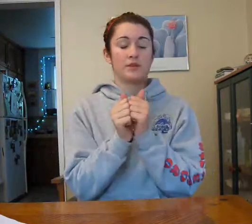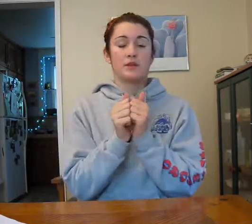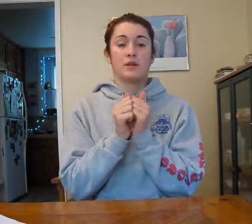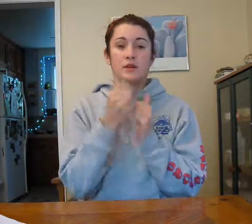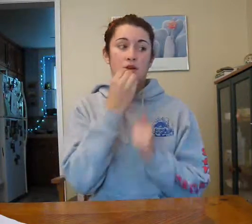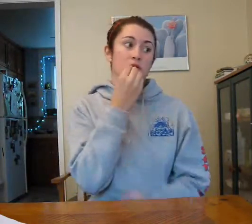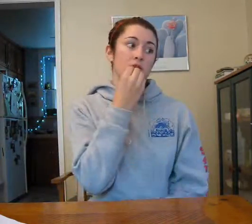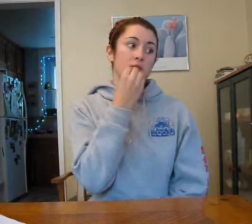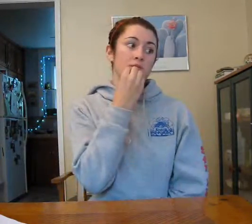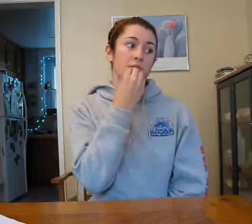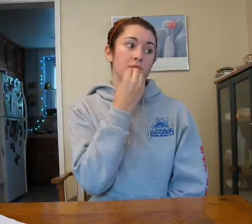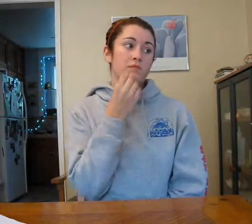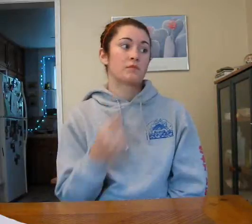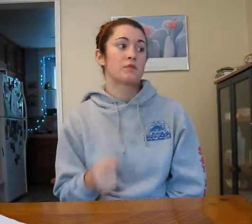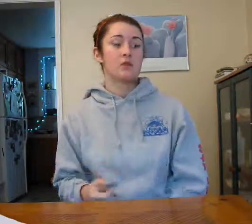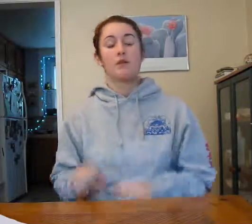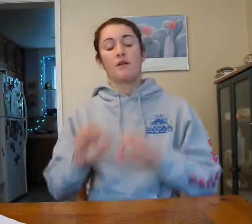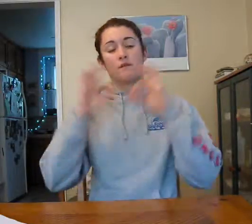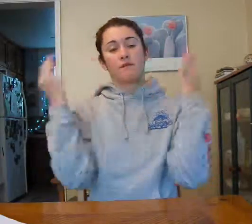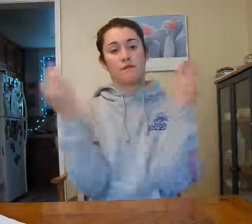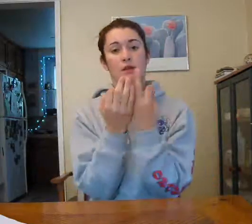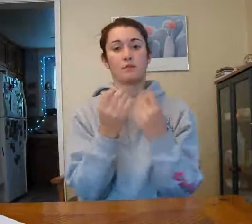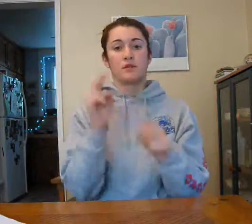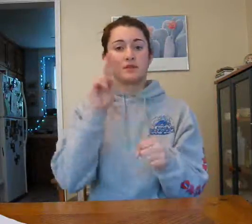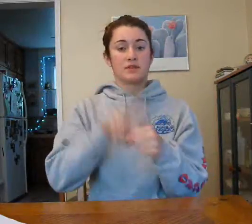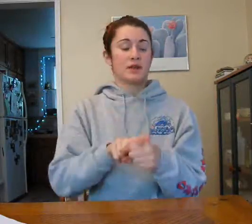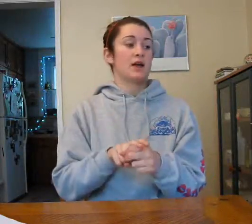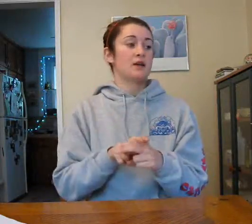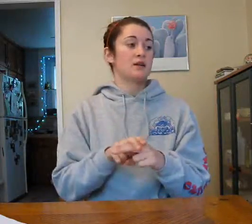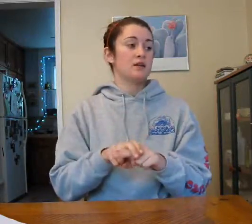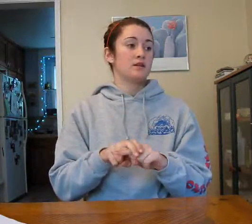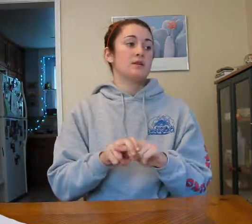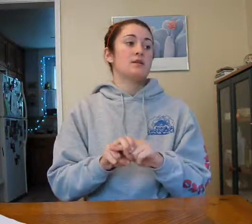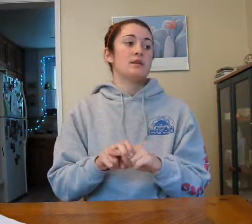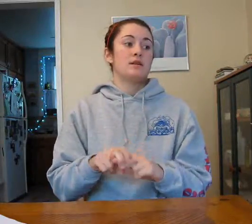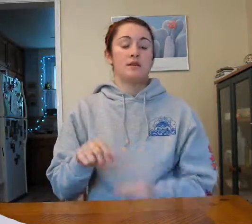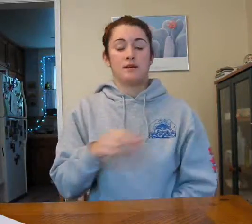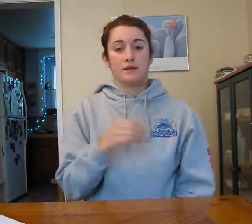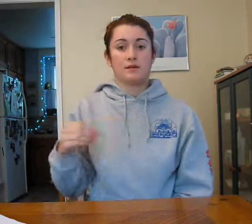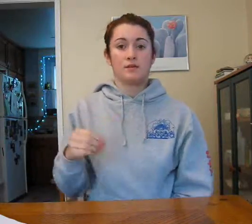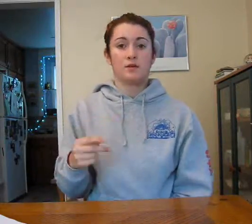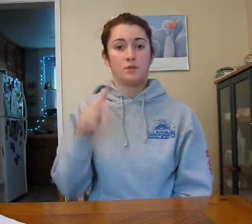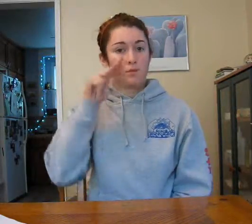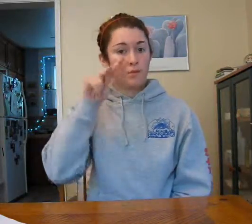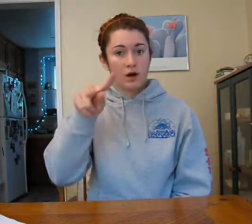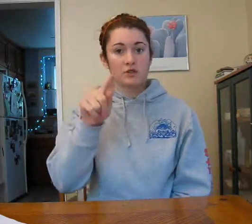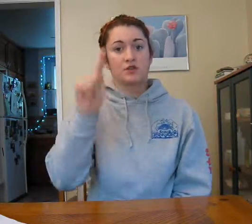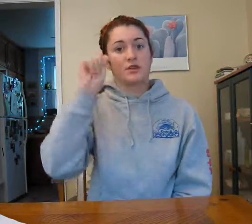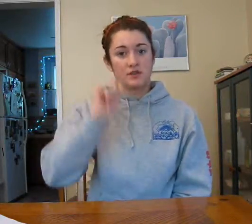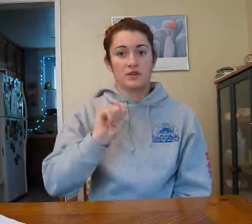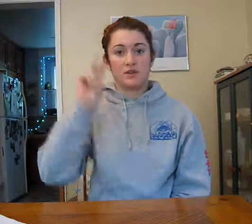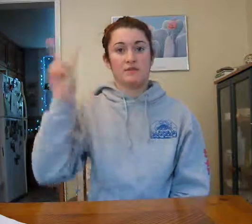eating. Family sat and watched TV.